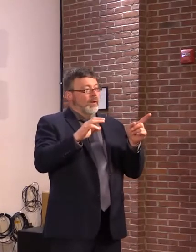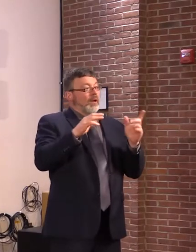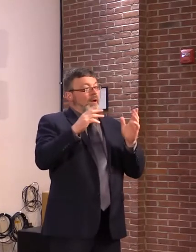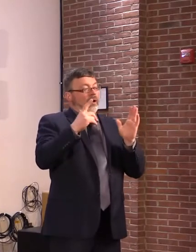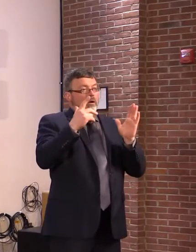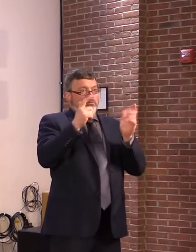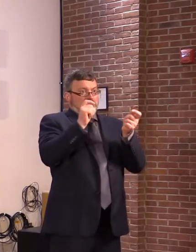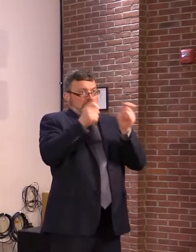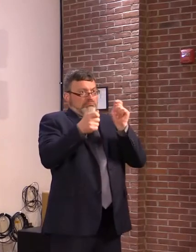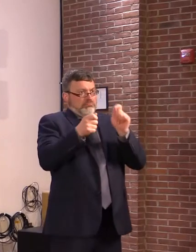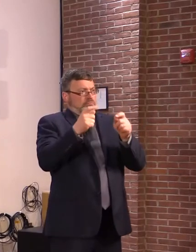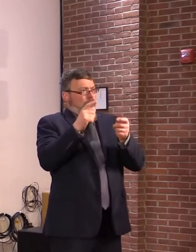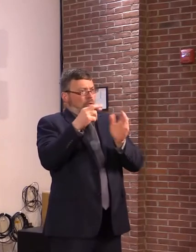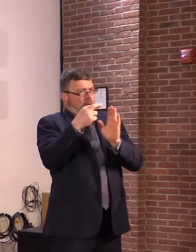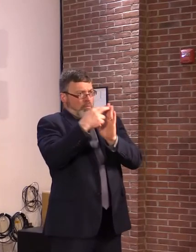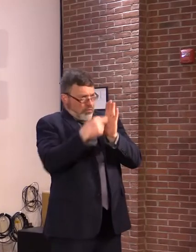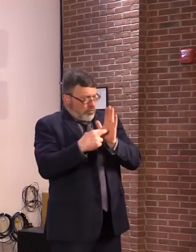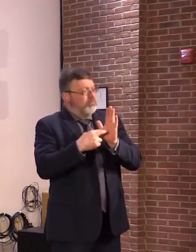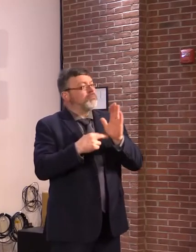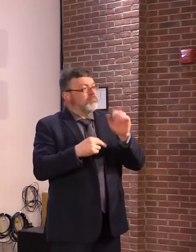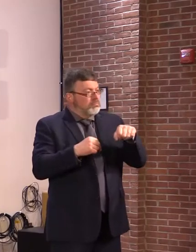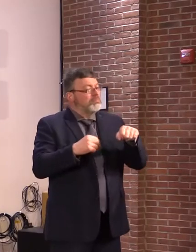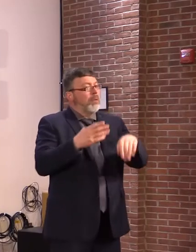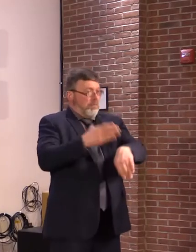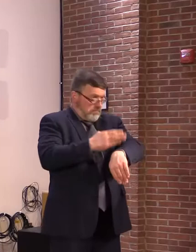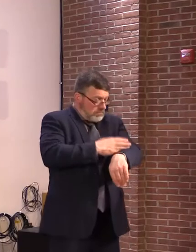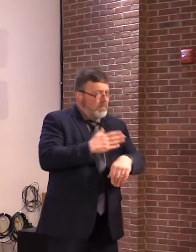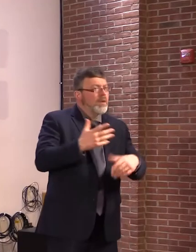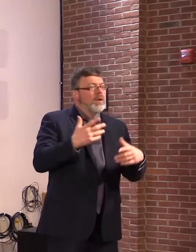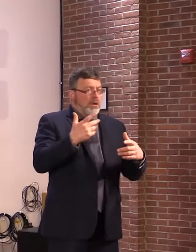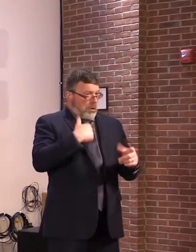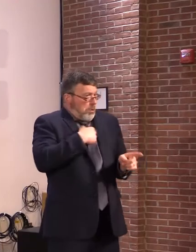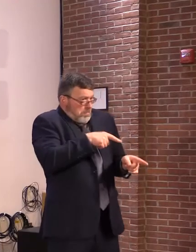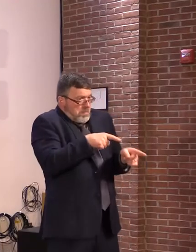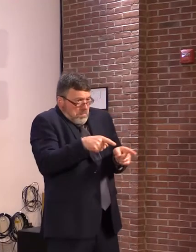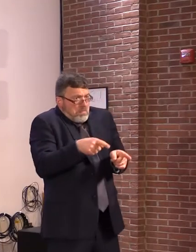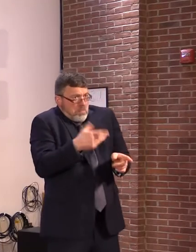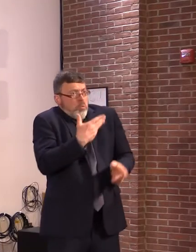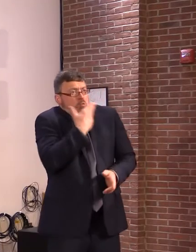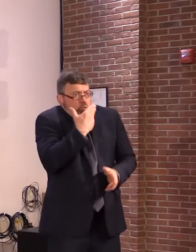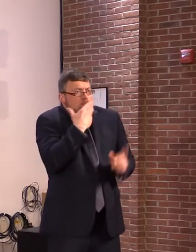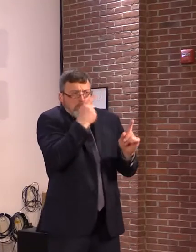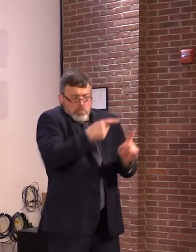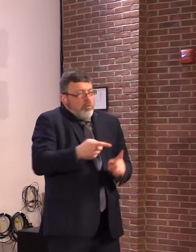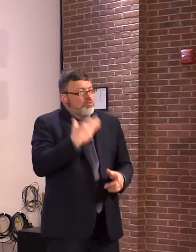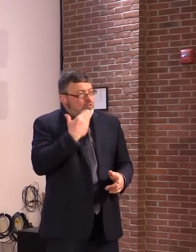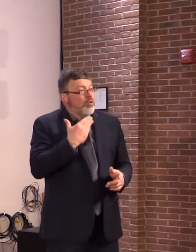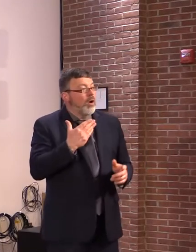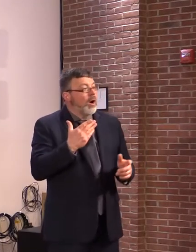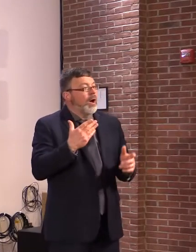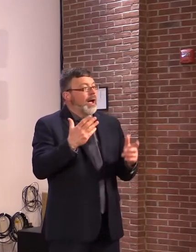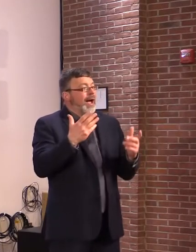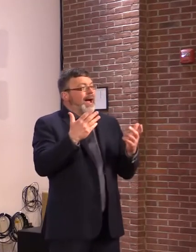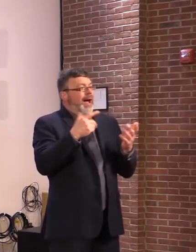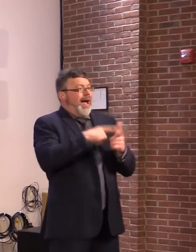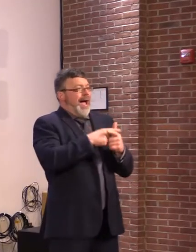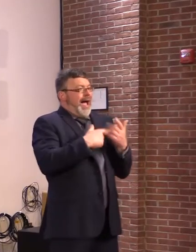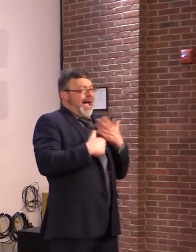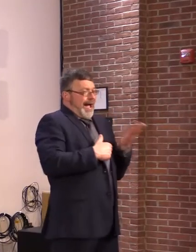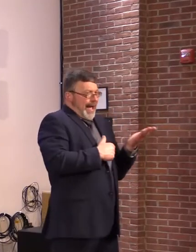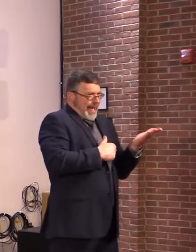to see. And as the speaker today mentioned, it was pulled and added to 234, which has